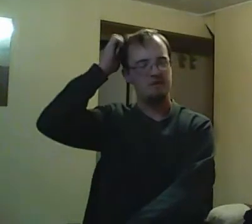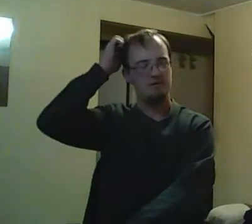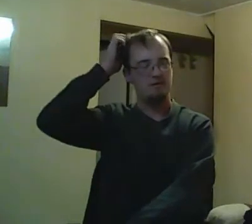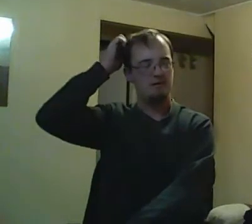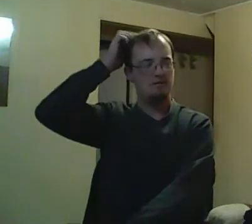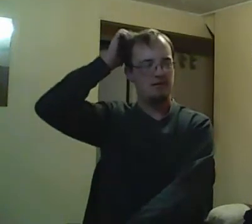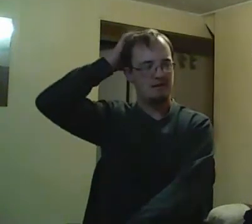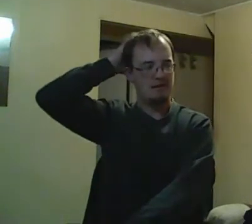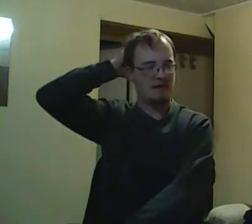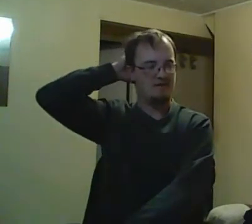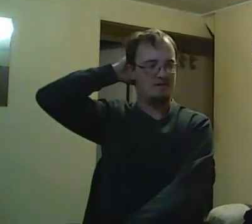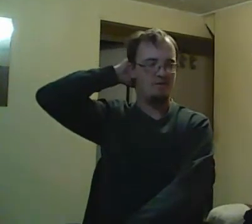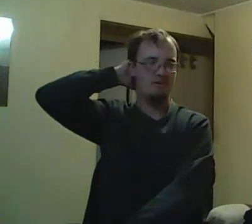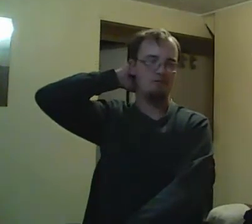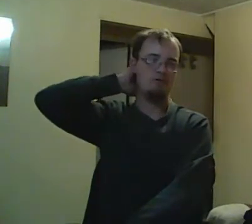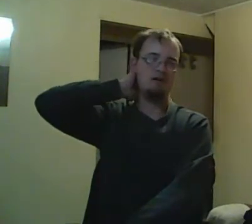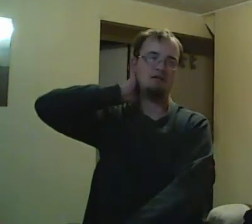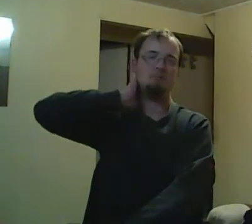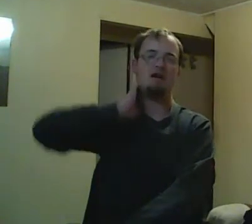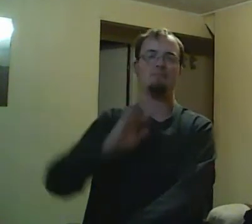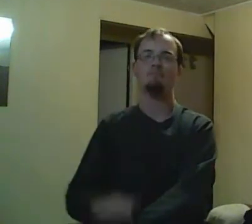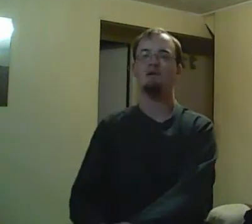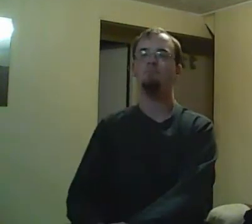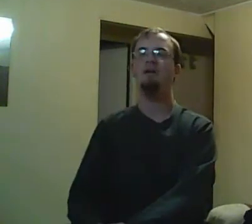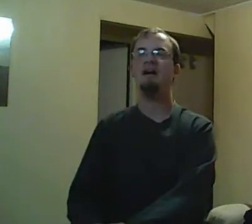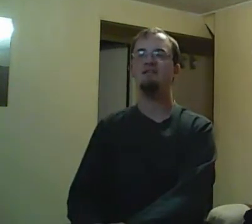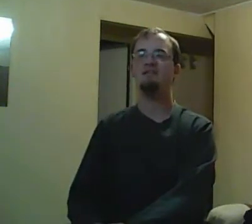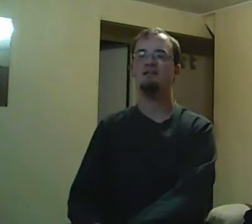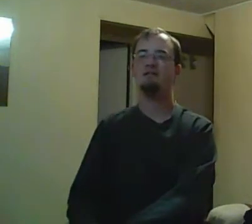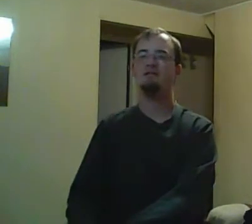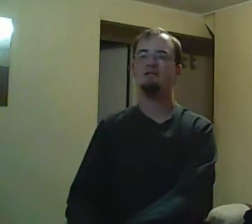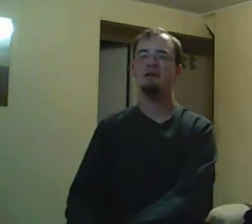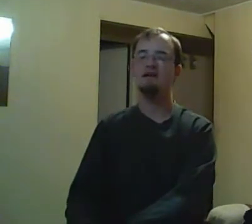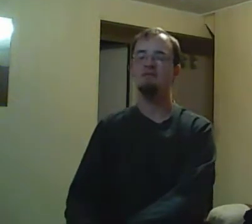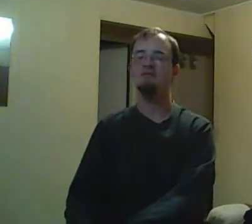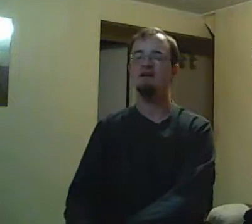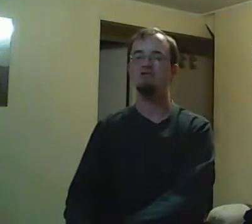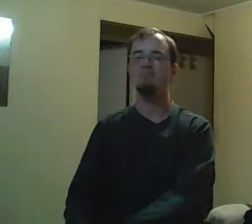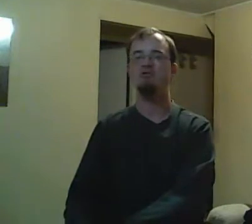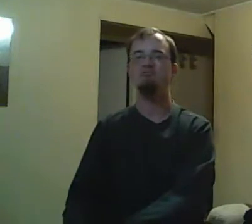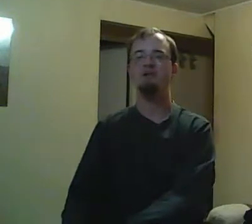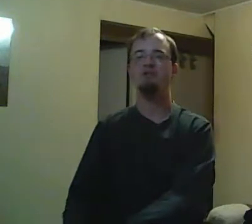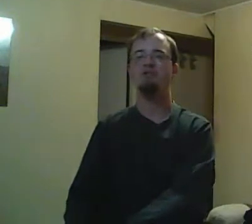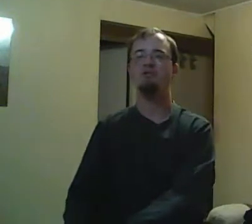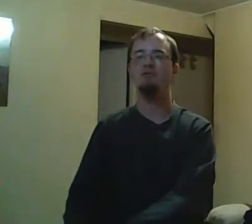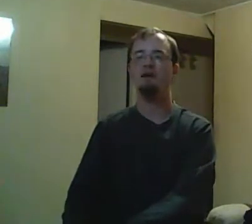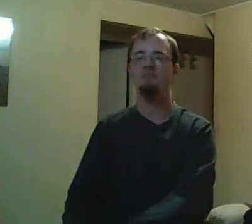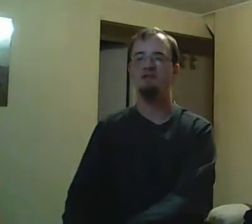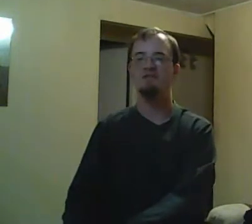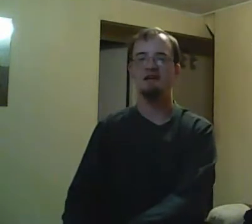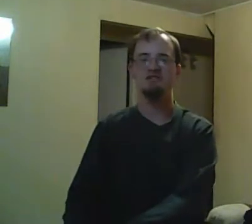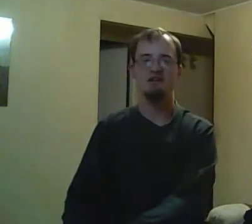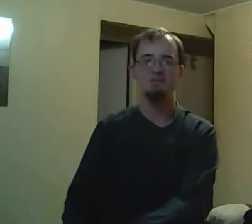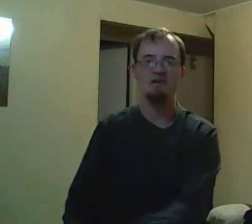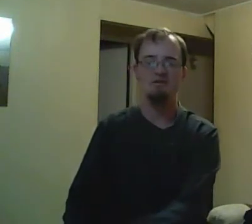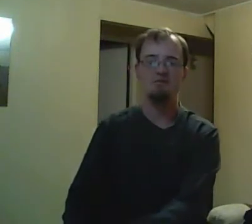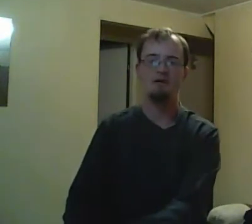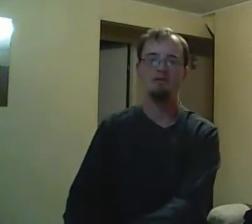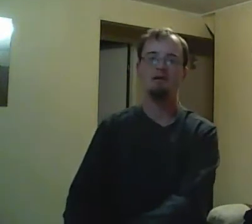not have been a police investigation. might have been a school board investigation. And Radich would have had to tell the truth. Simple as that because if Radich had tried